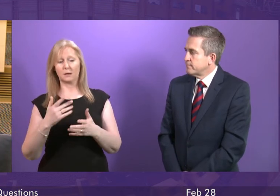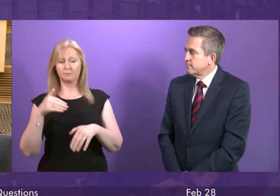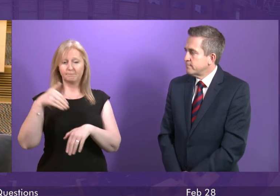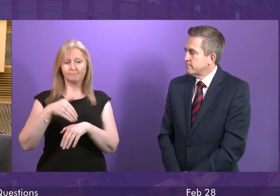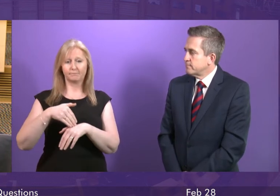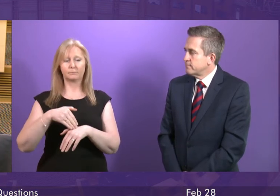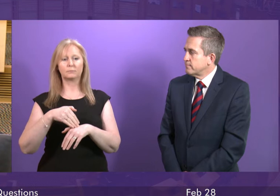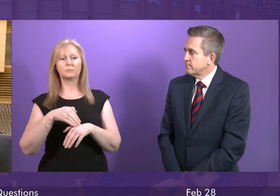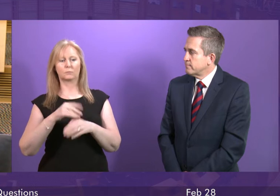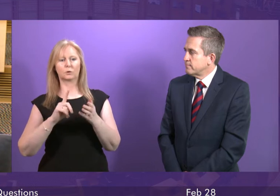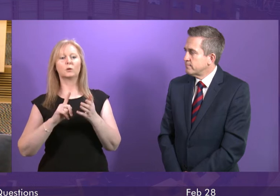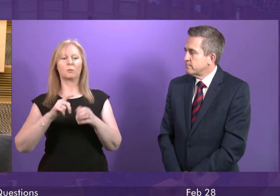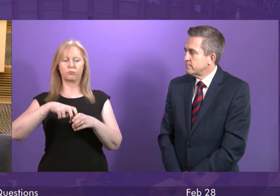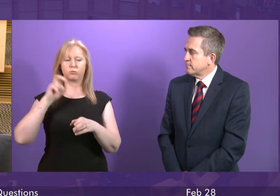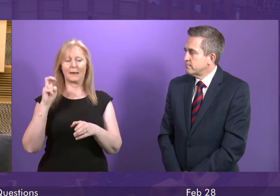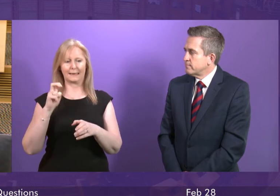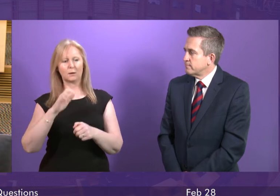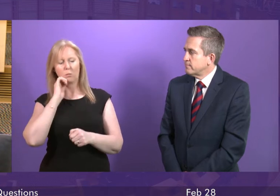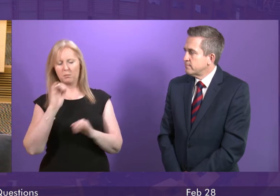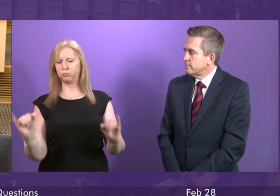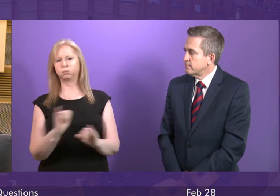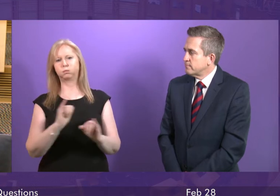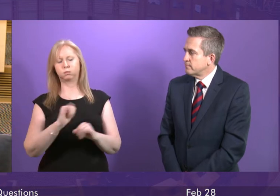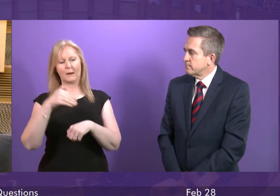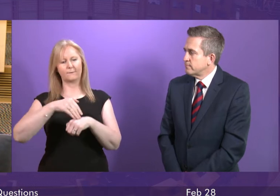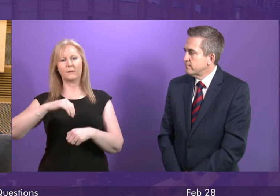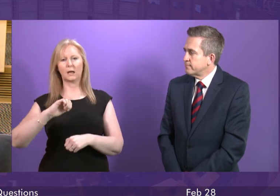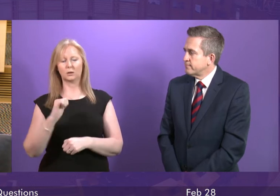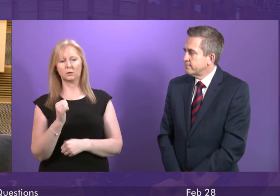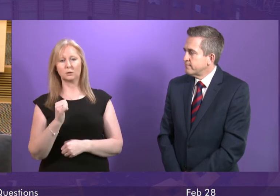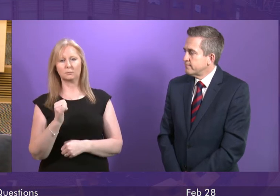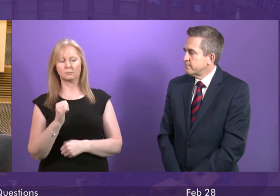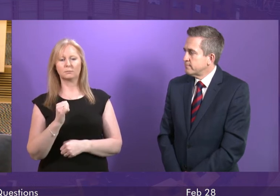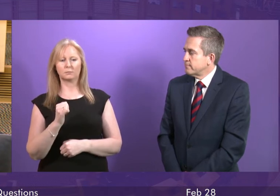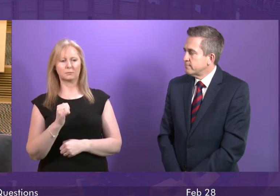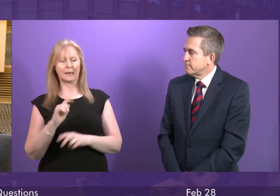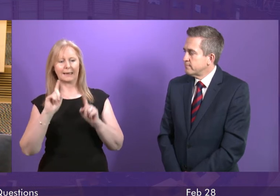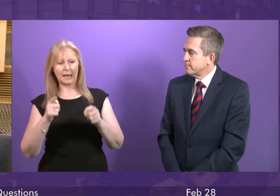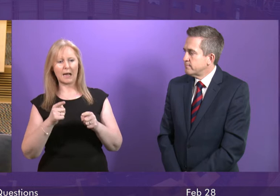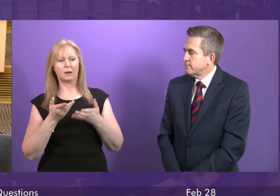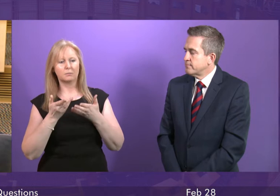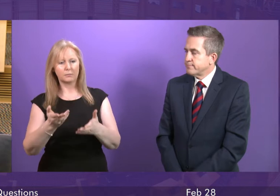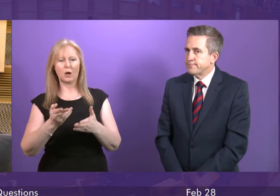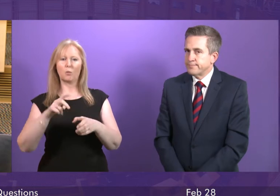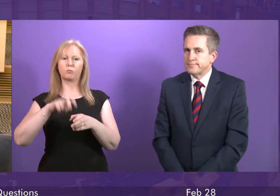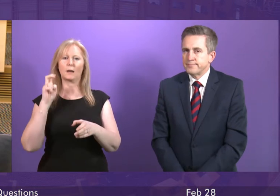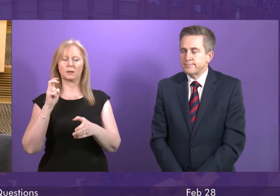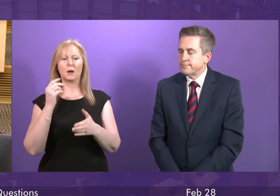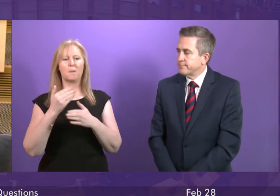deal would be terrible for Britain and for patients' health. We cannot allow Brexit to cause more damage than it already has. That's why we